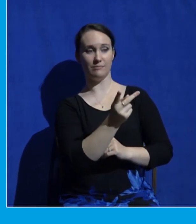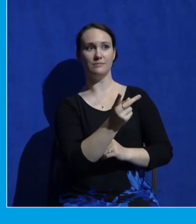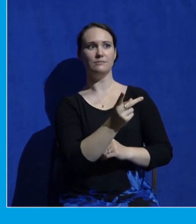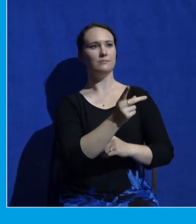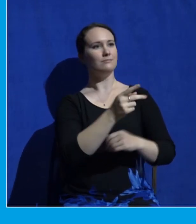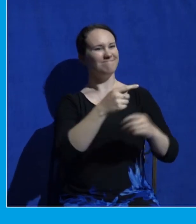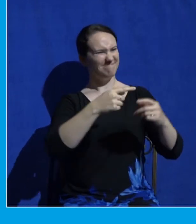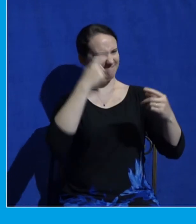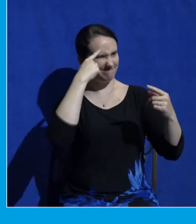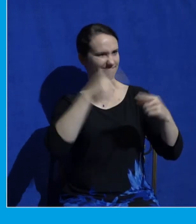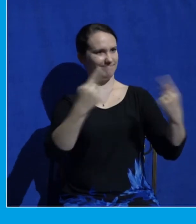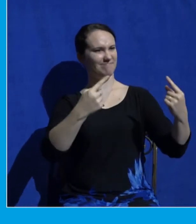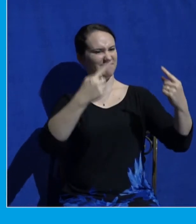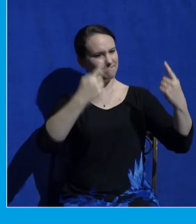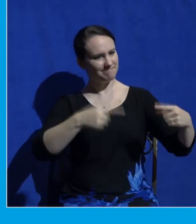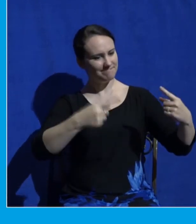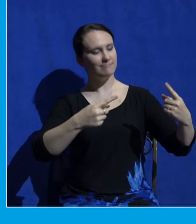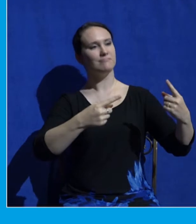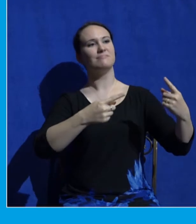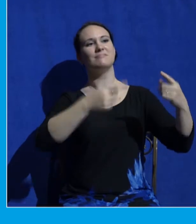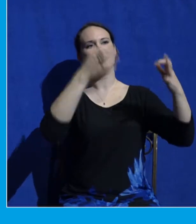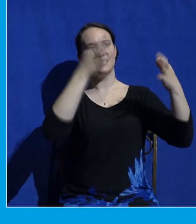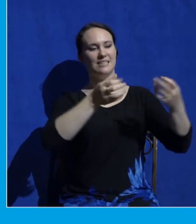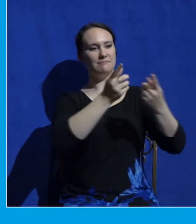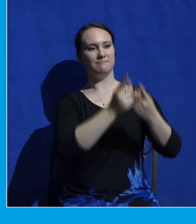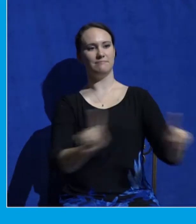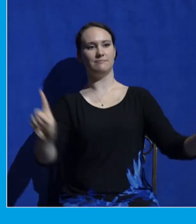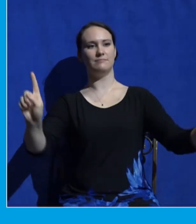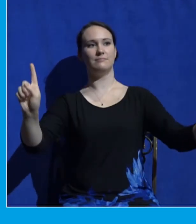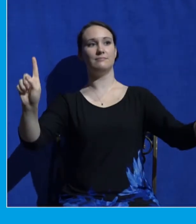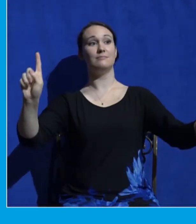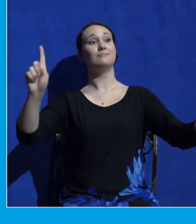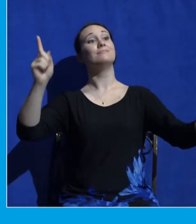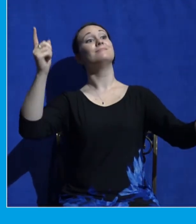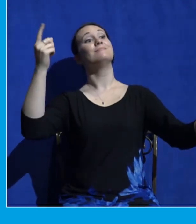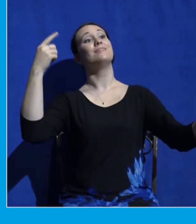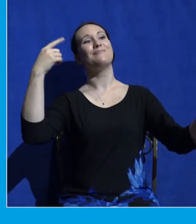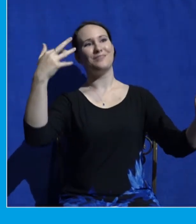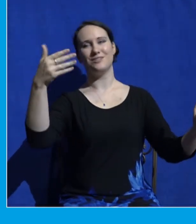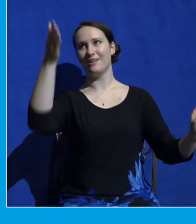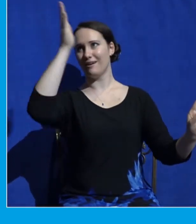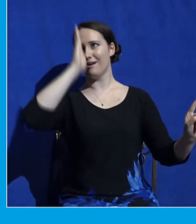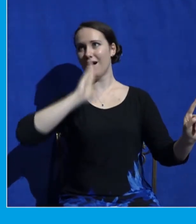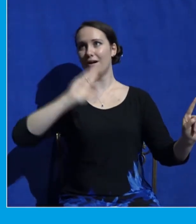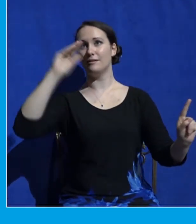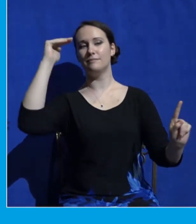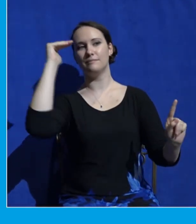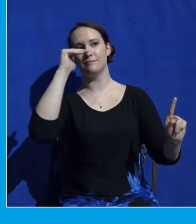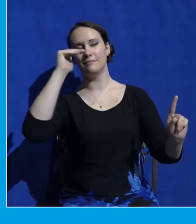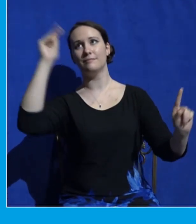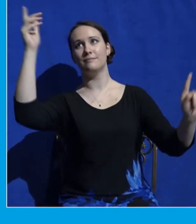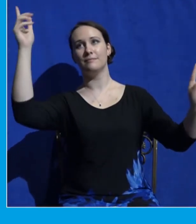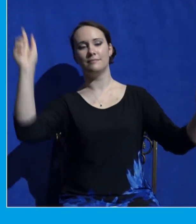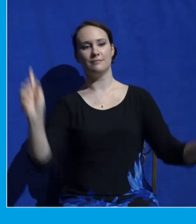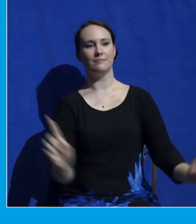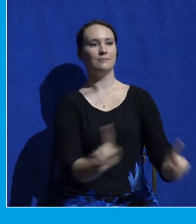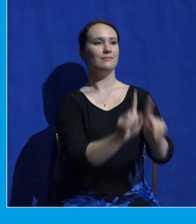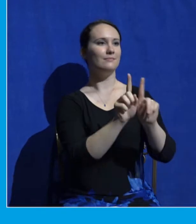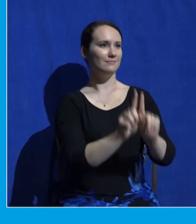directions. But to see the way the Lord redeemed that and ended up bringing them back to one another, like this is the hope we hold on to. So